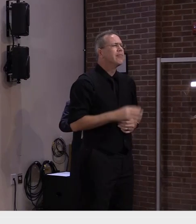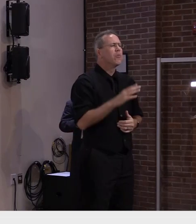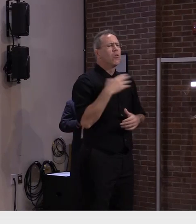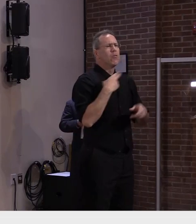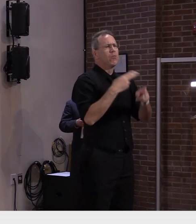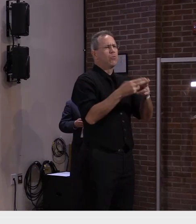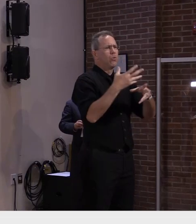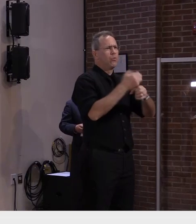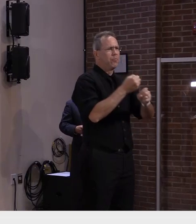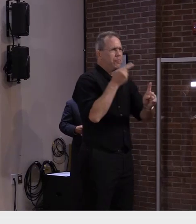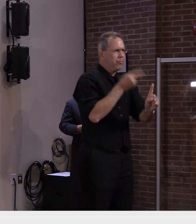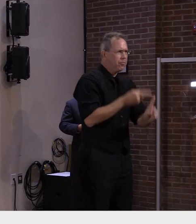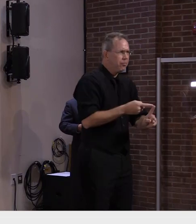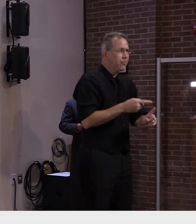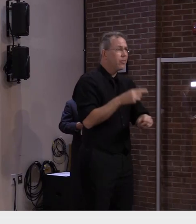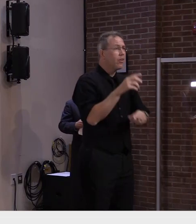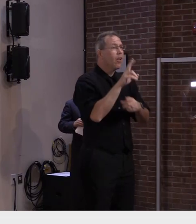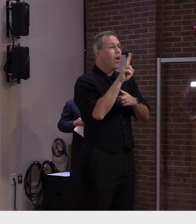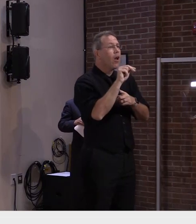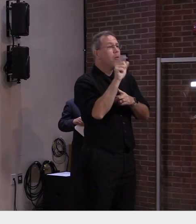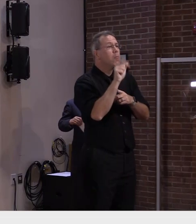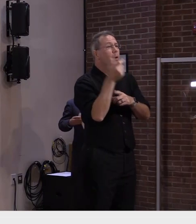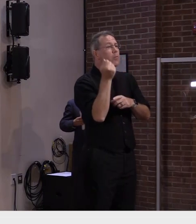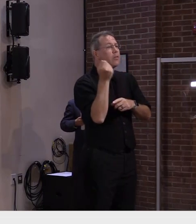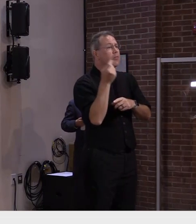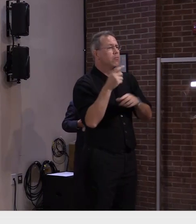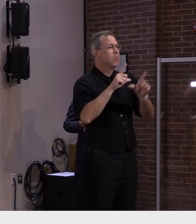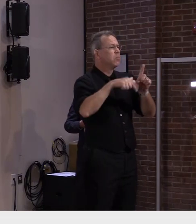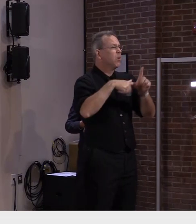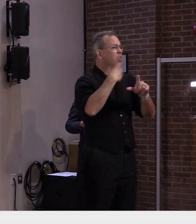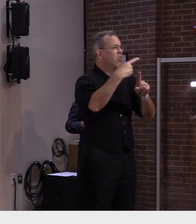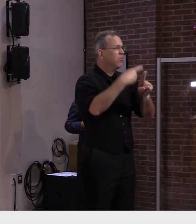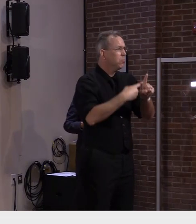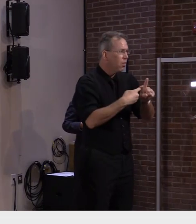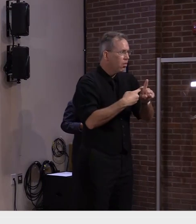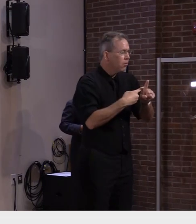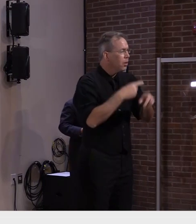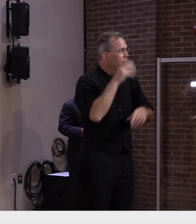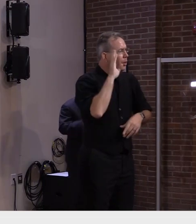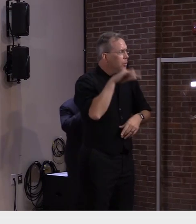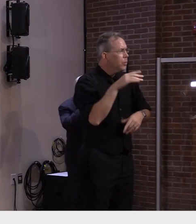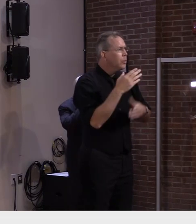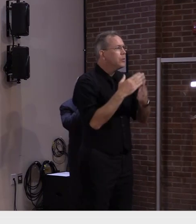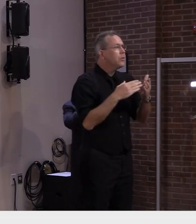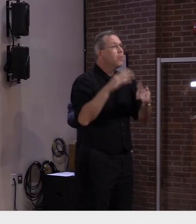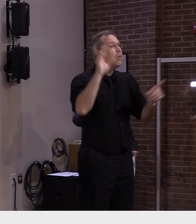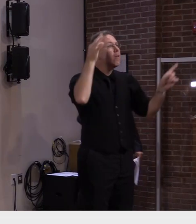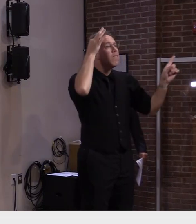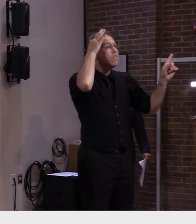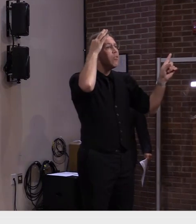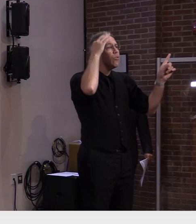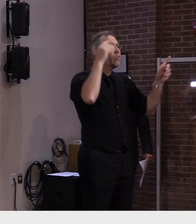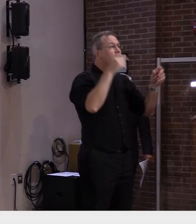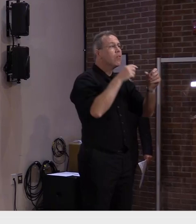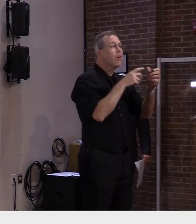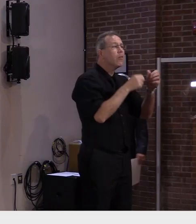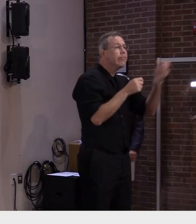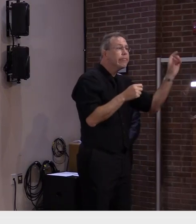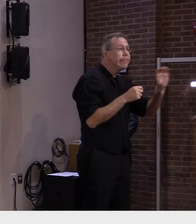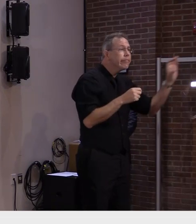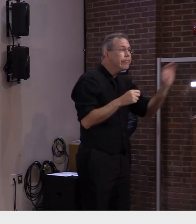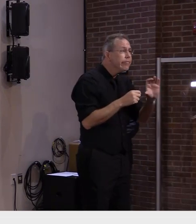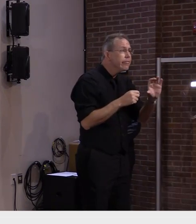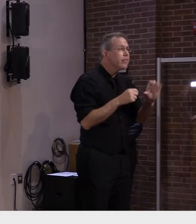benefits as many of you may know the federal extended unemployment benefit programs created under the cares act are